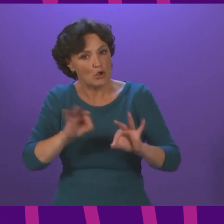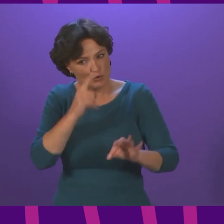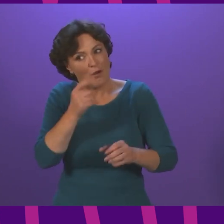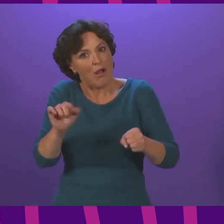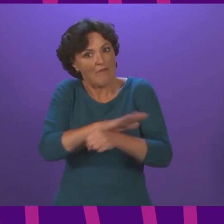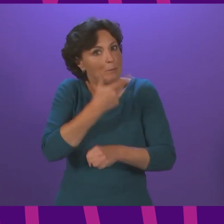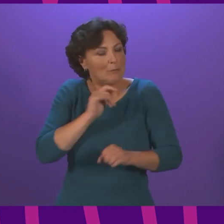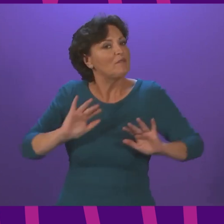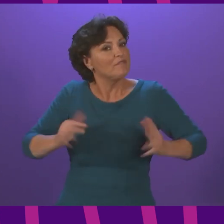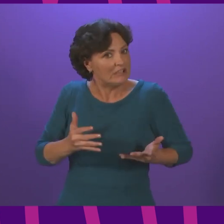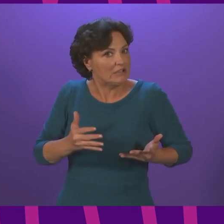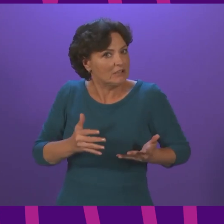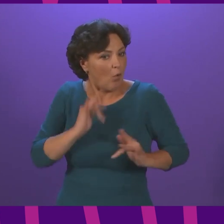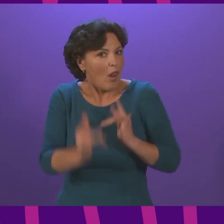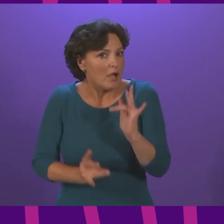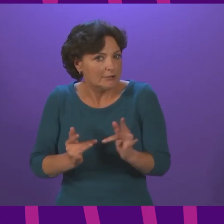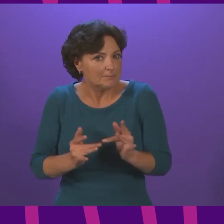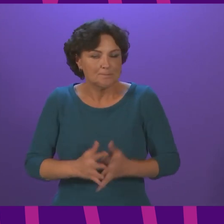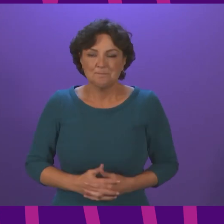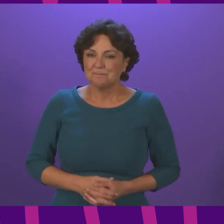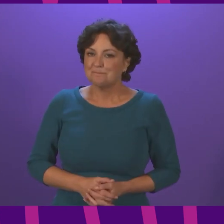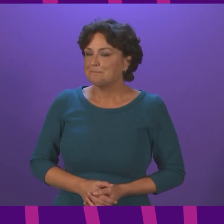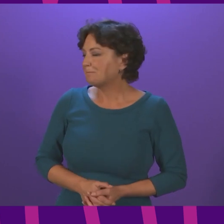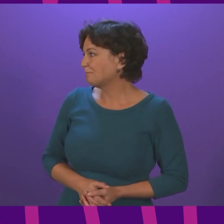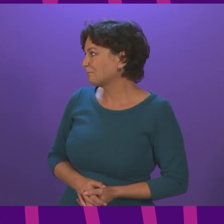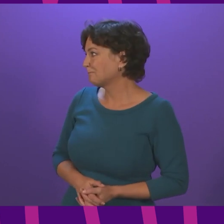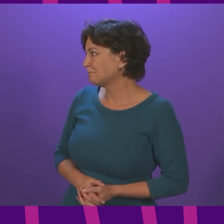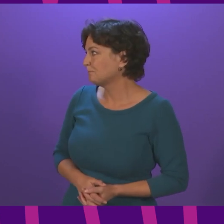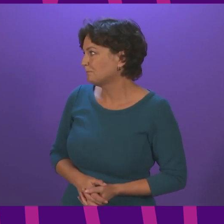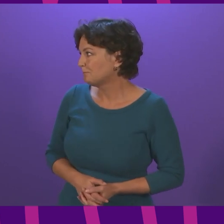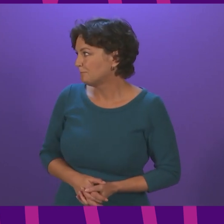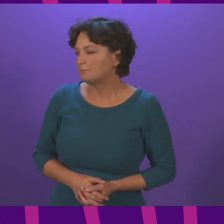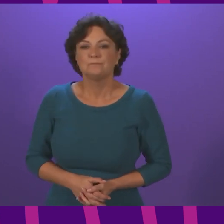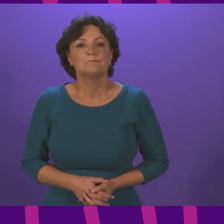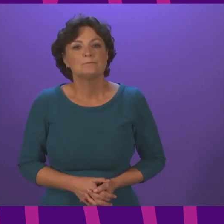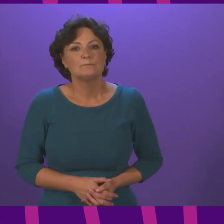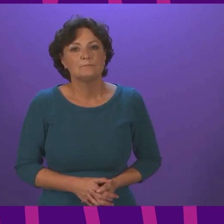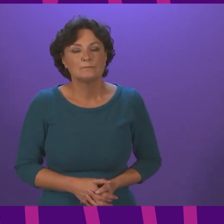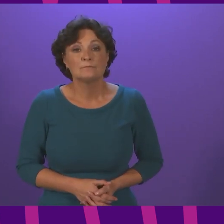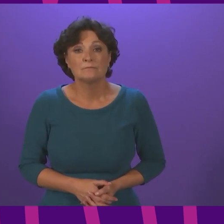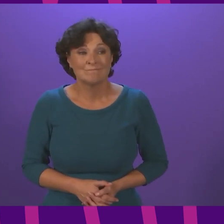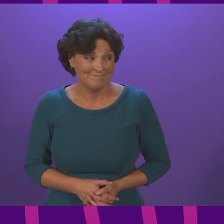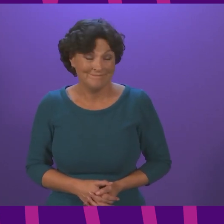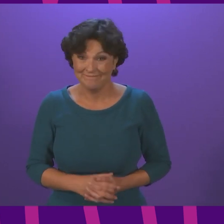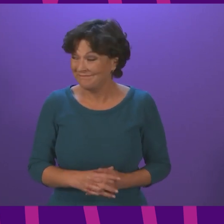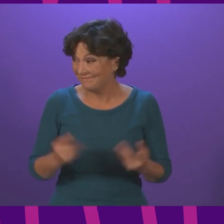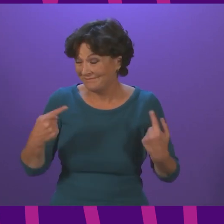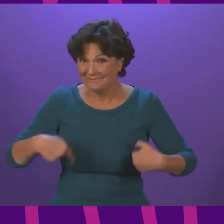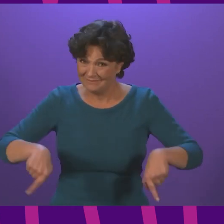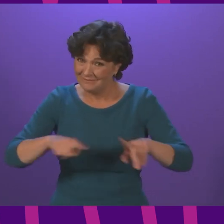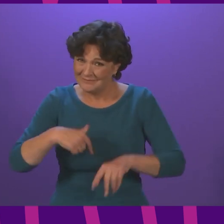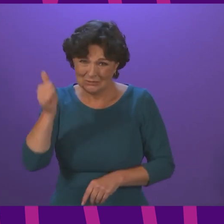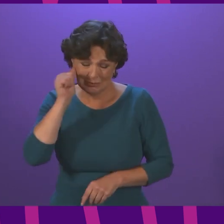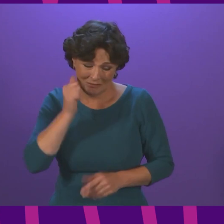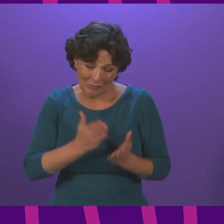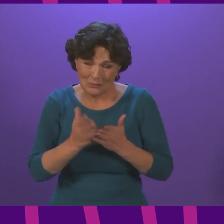of them Jim Fairley to be followed by Alexander Stewart Thank you Presiding Officer We are all aware of how difficult things have been